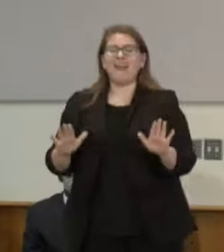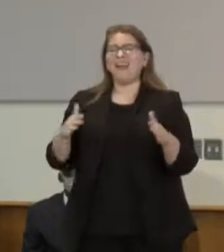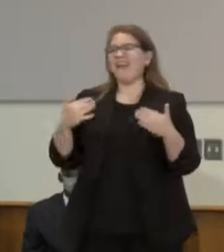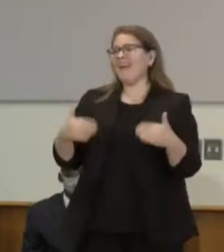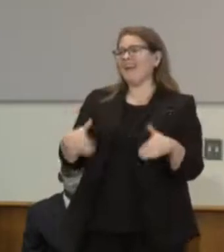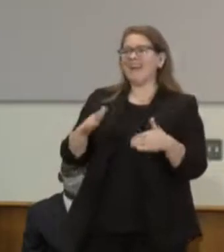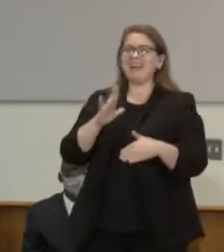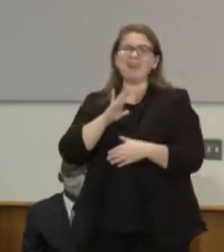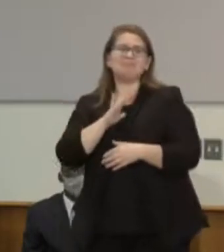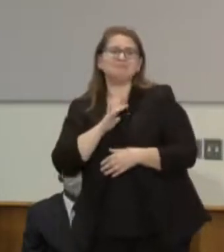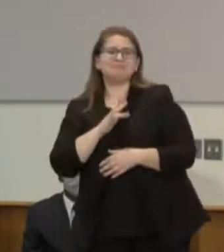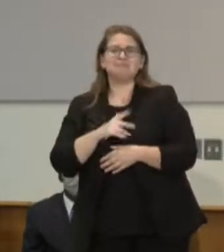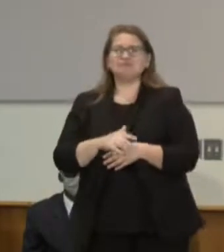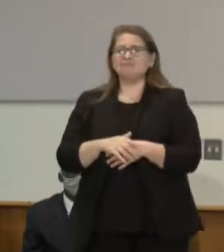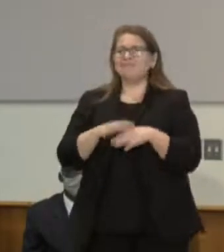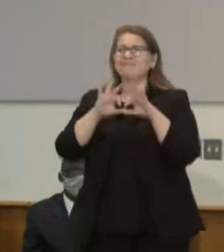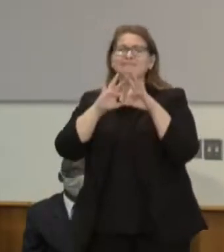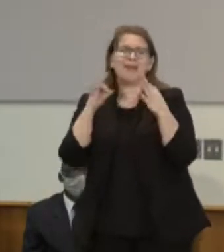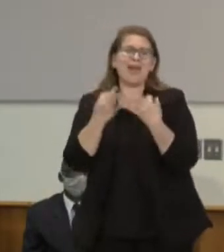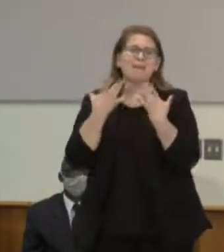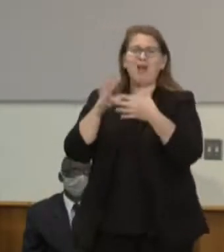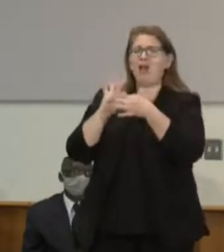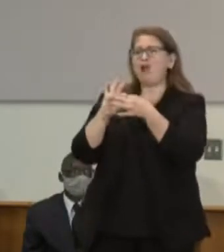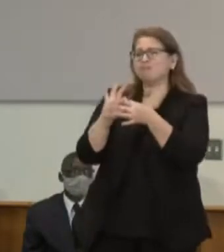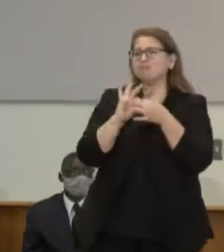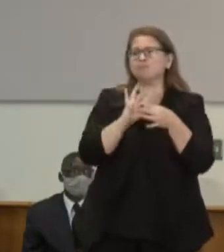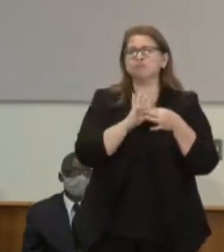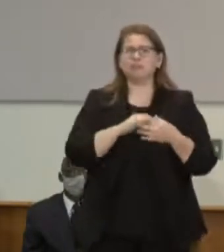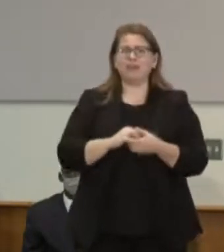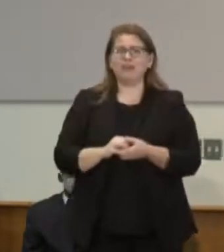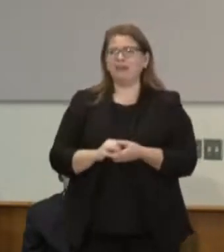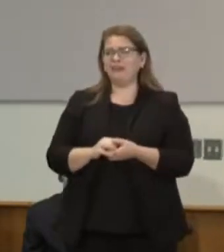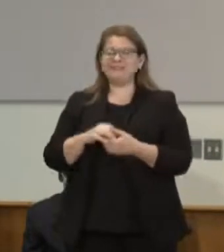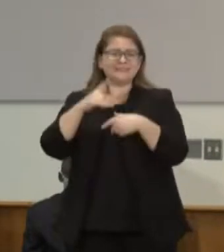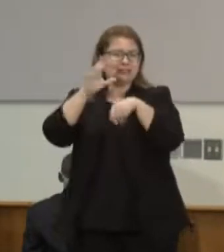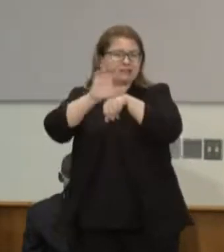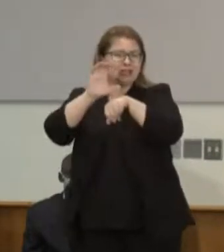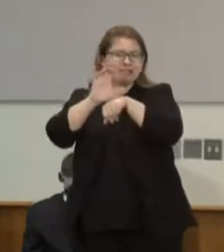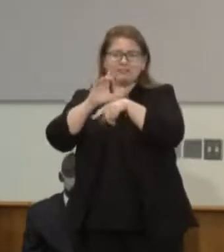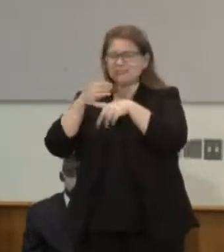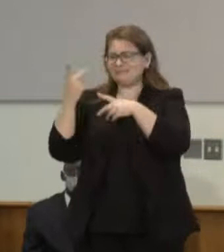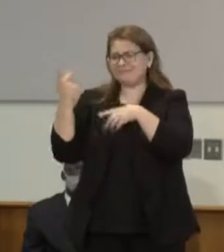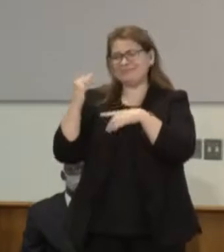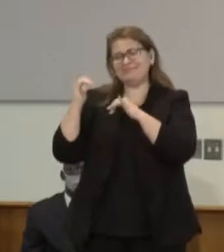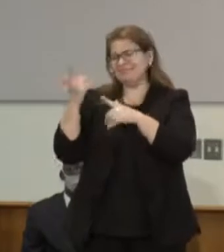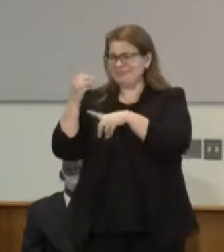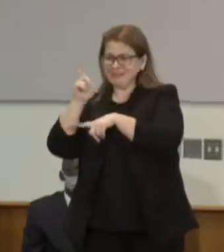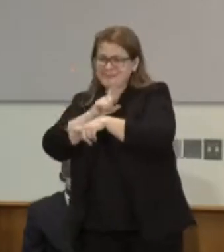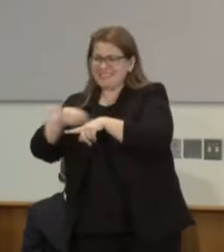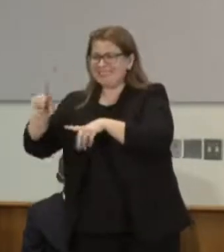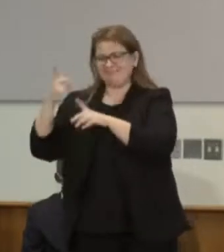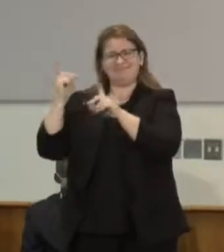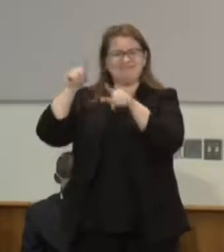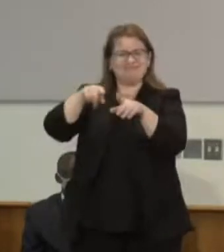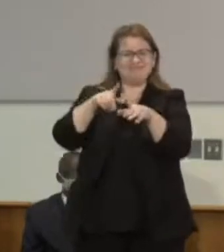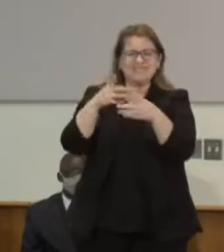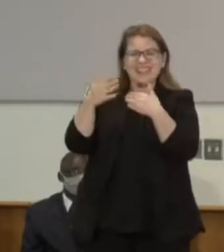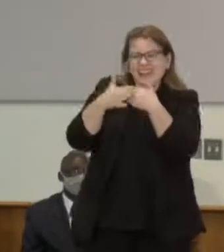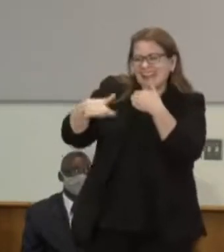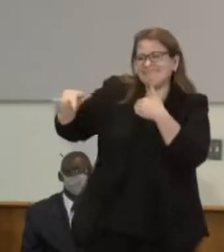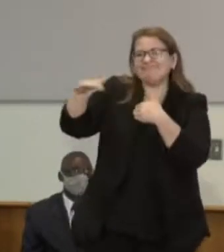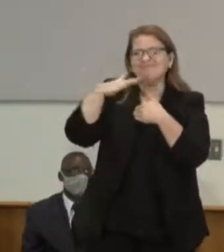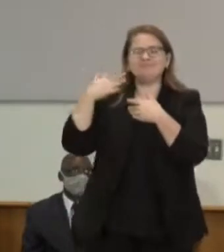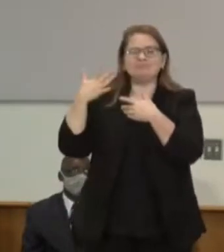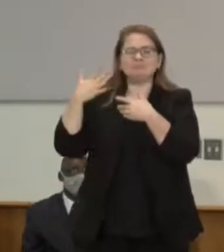community, they know the families. We probably go to the same church. But I tell you, that is something